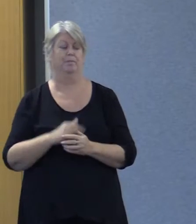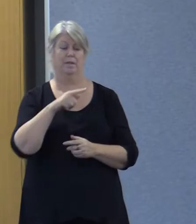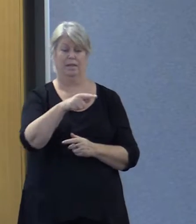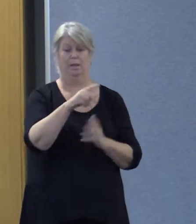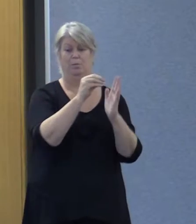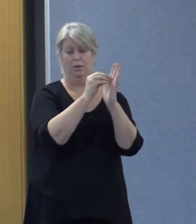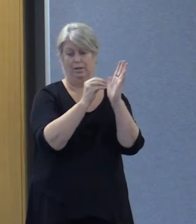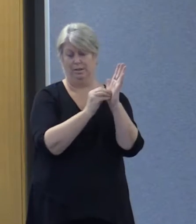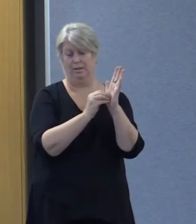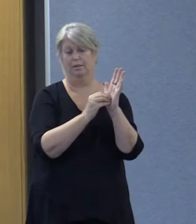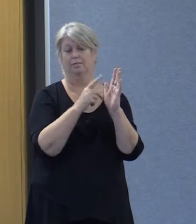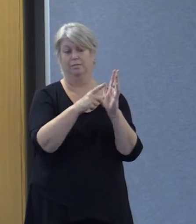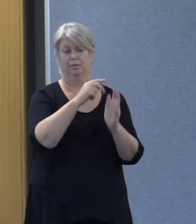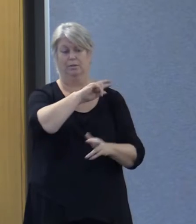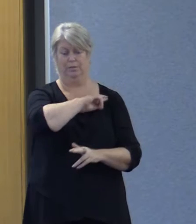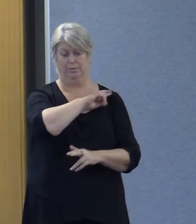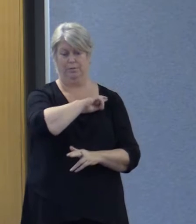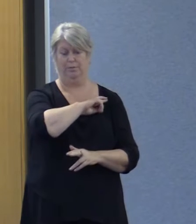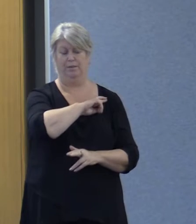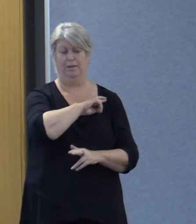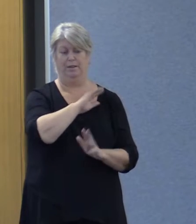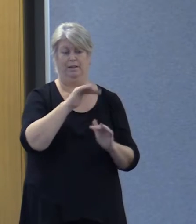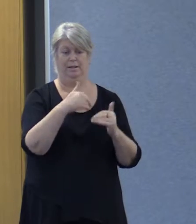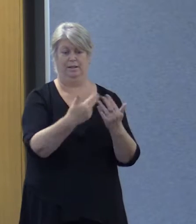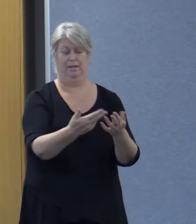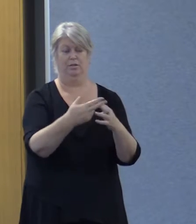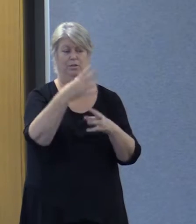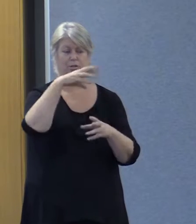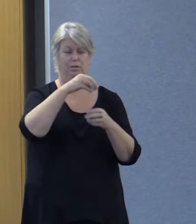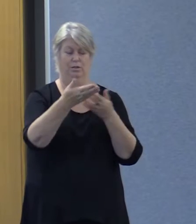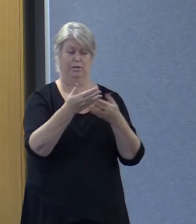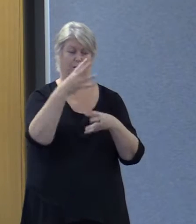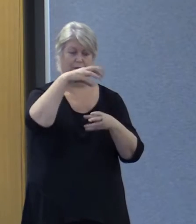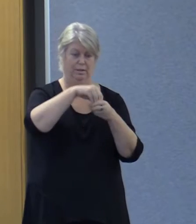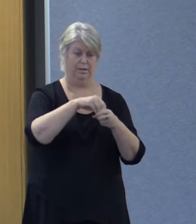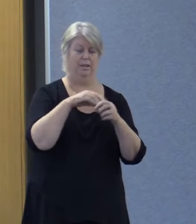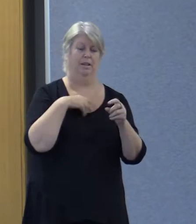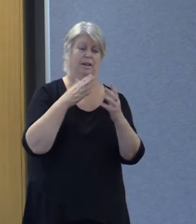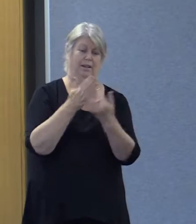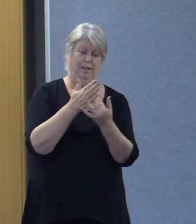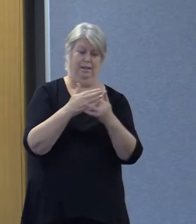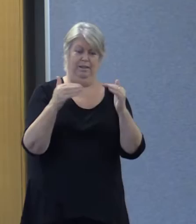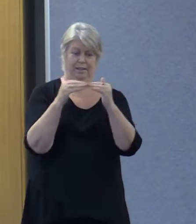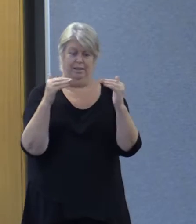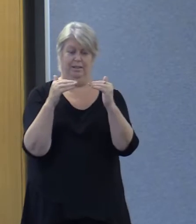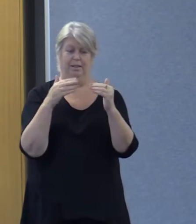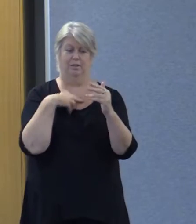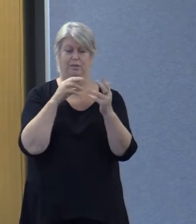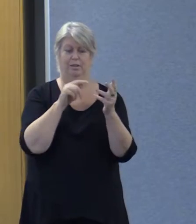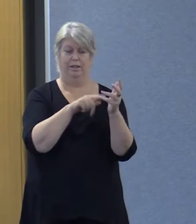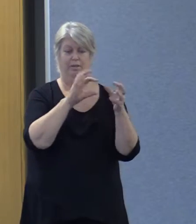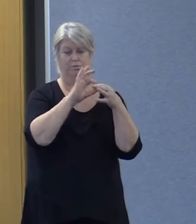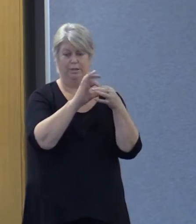policy provides an obligation on services to incorporate access and equity considerations into relevant policies,